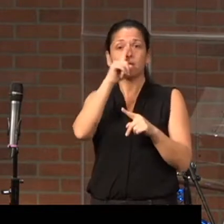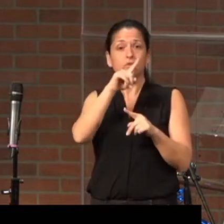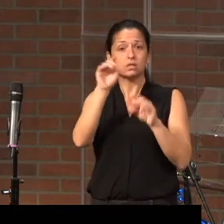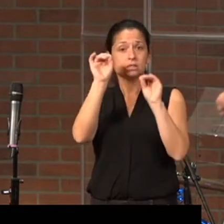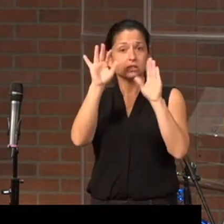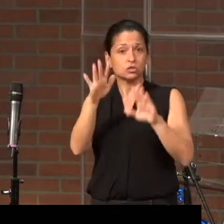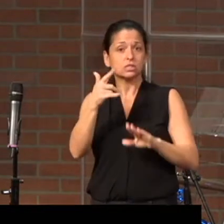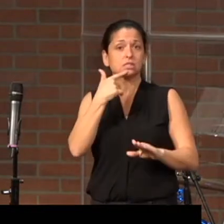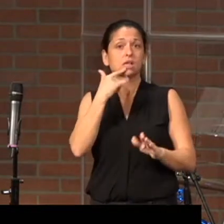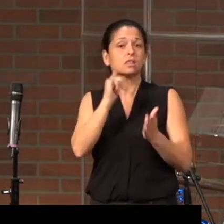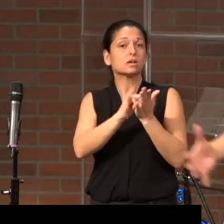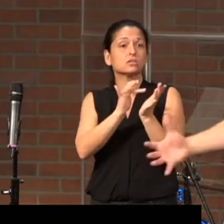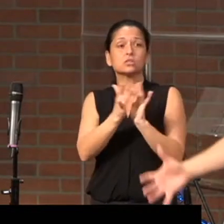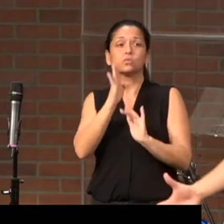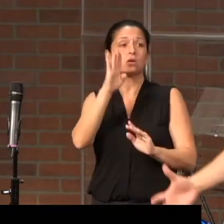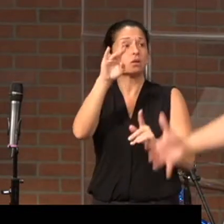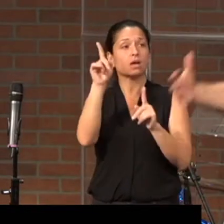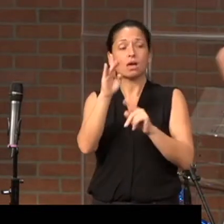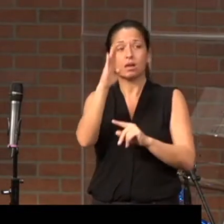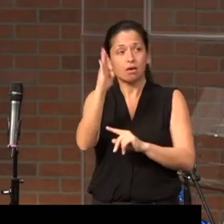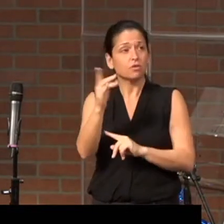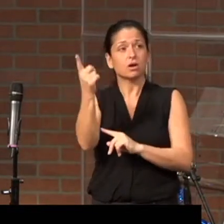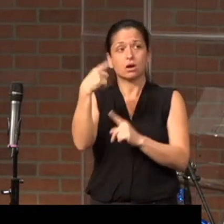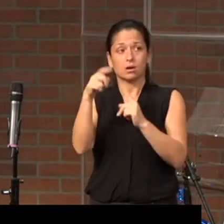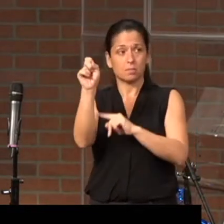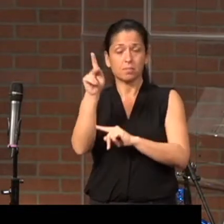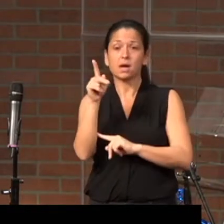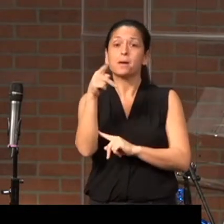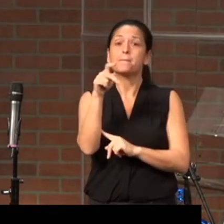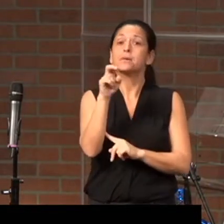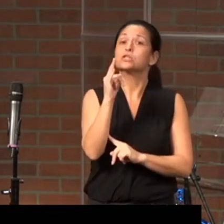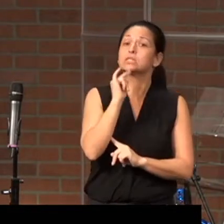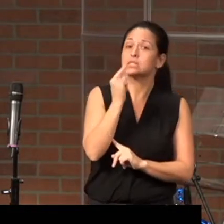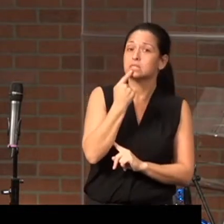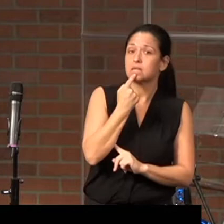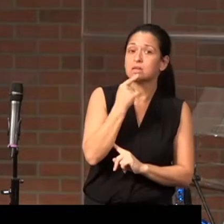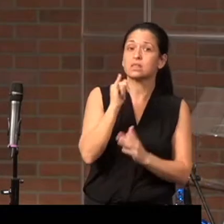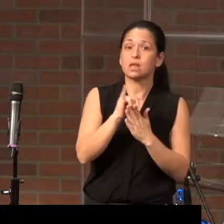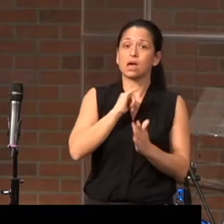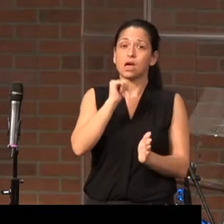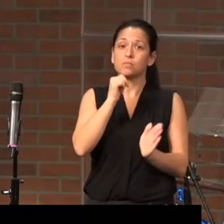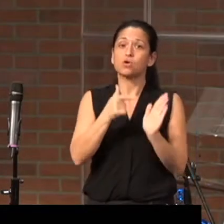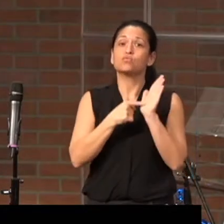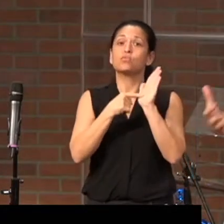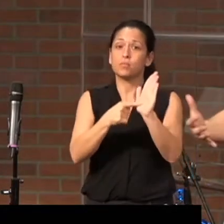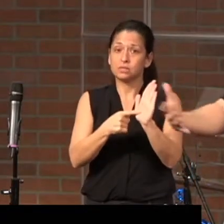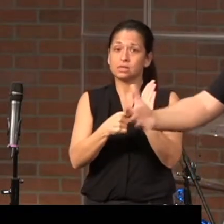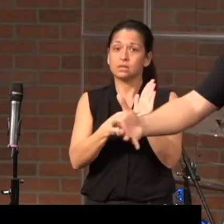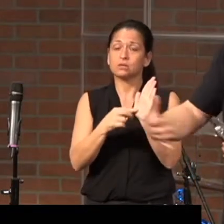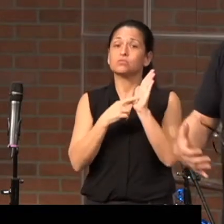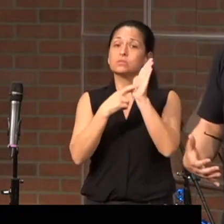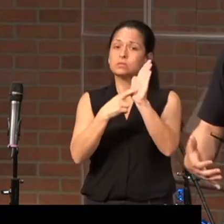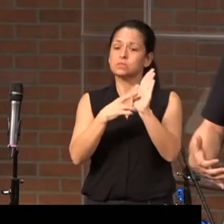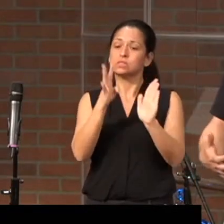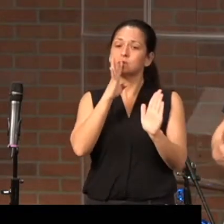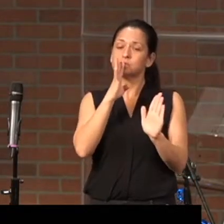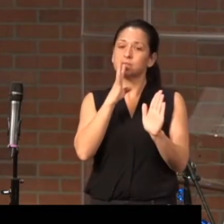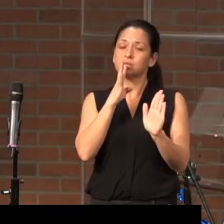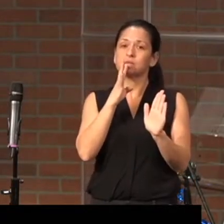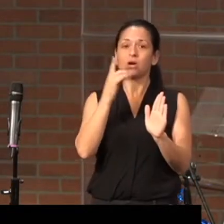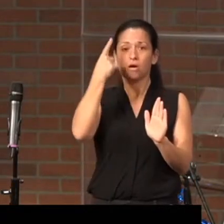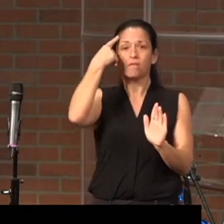saying, Jesus will never come back, Peter is saying, I'm a representative who speaks on behalf